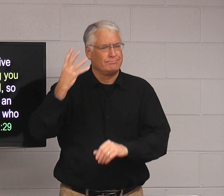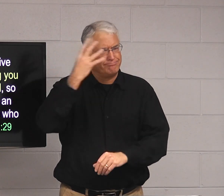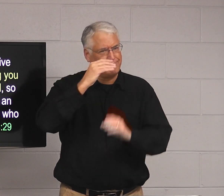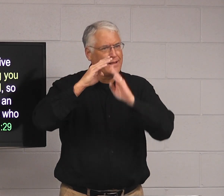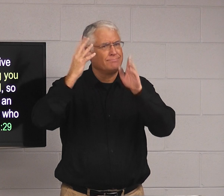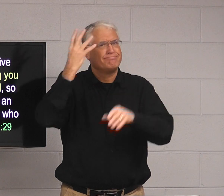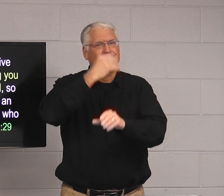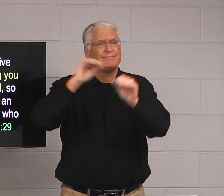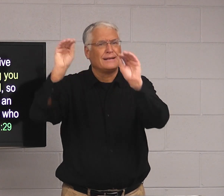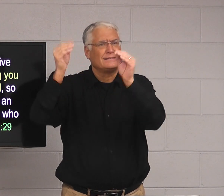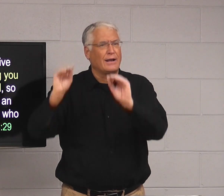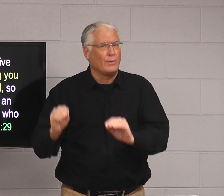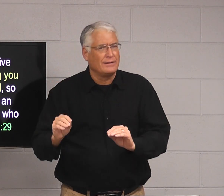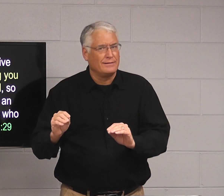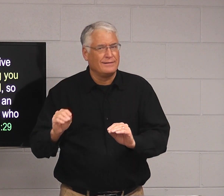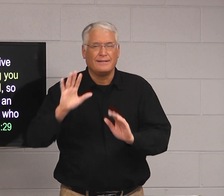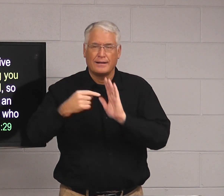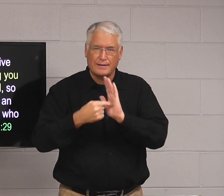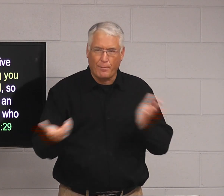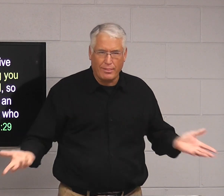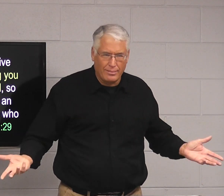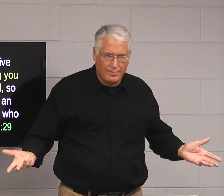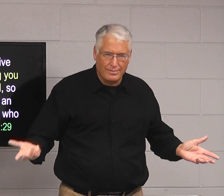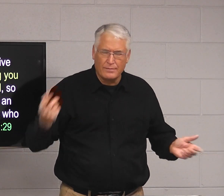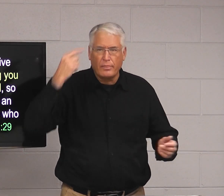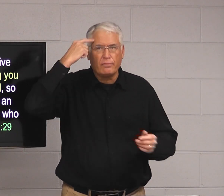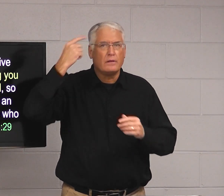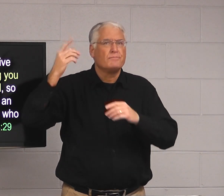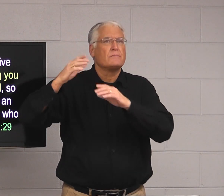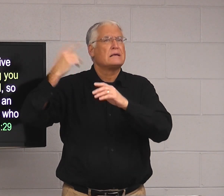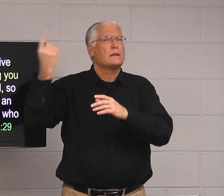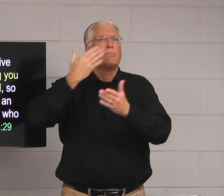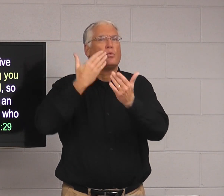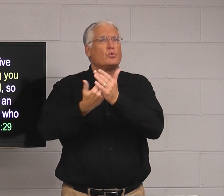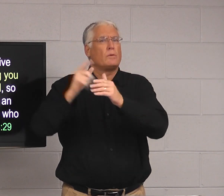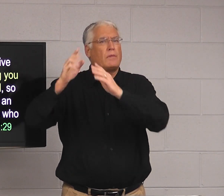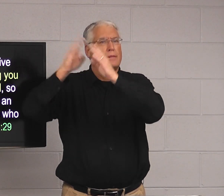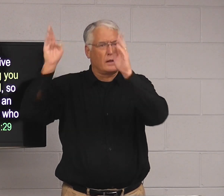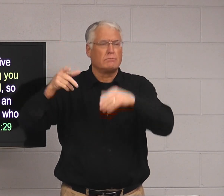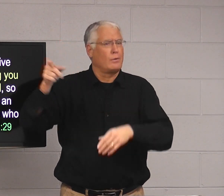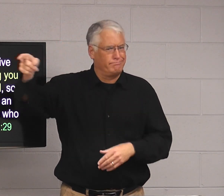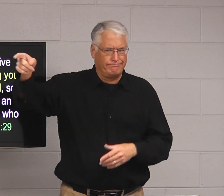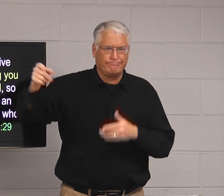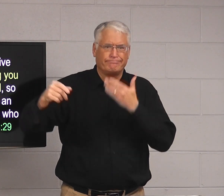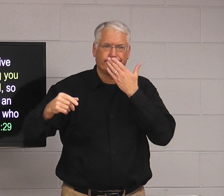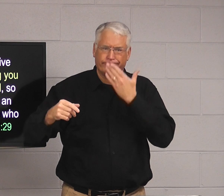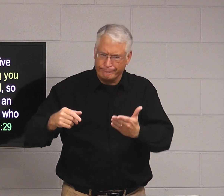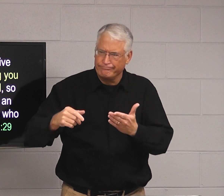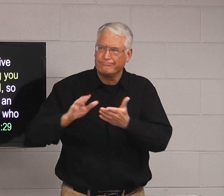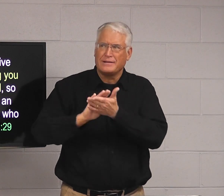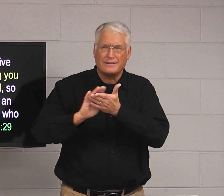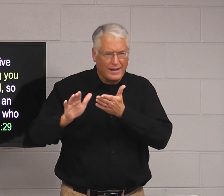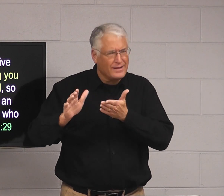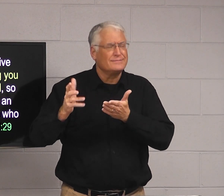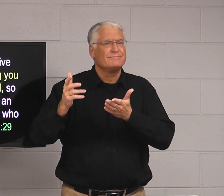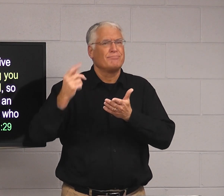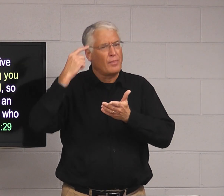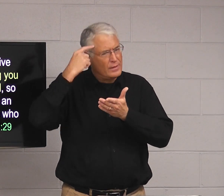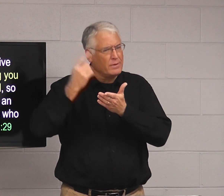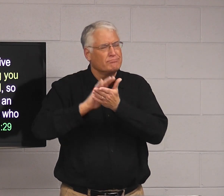decorations are beautiful. You know, I like the way they put up everything. That's just like kind of an example you think of, you know, something good in the house and you say something nice.